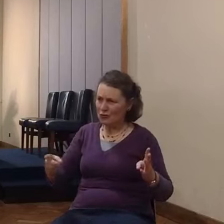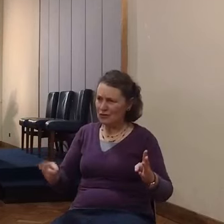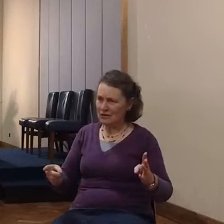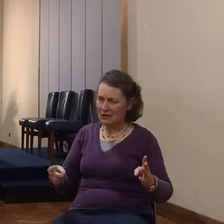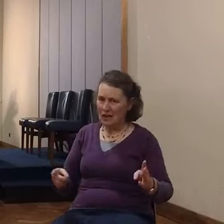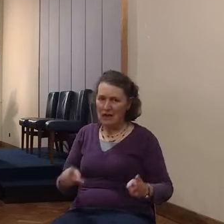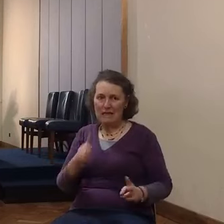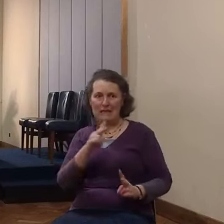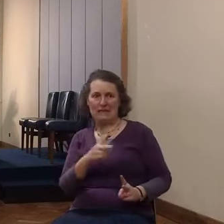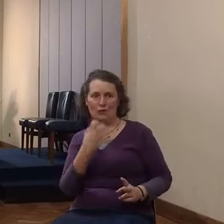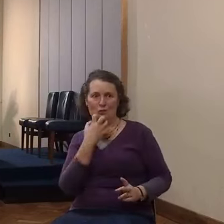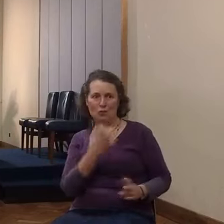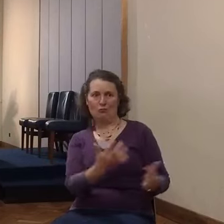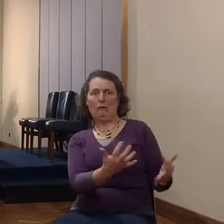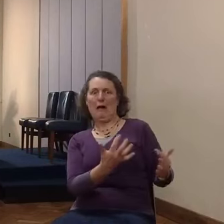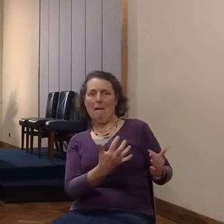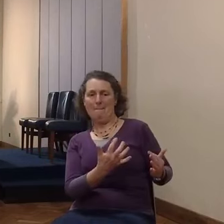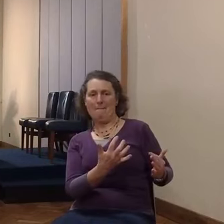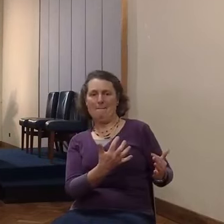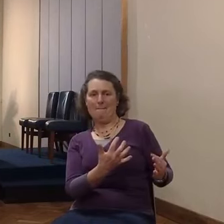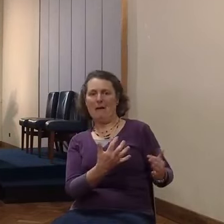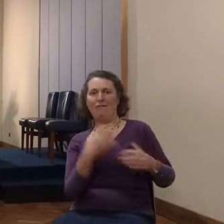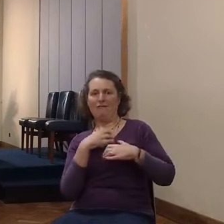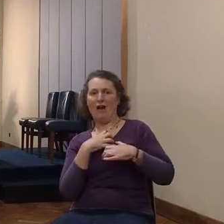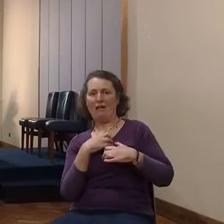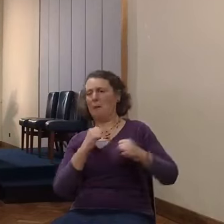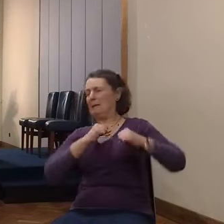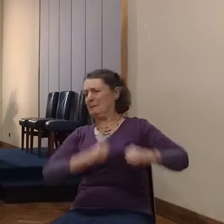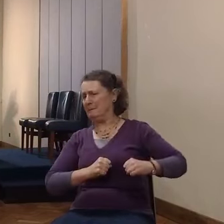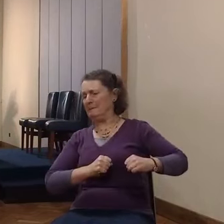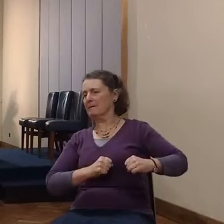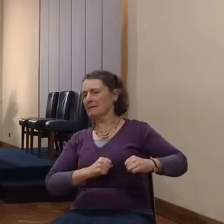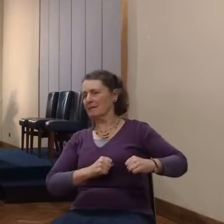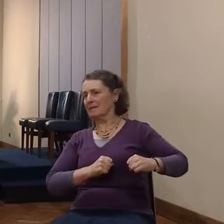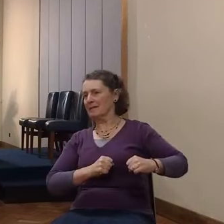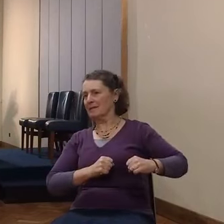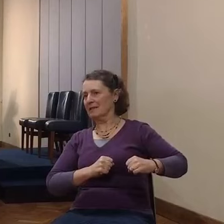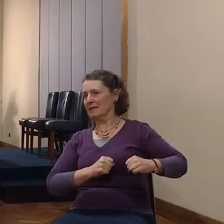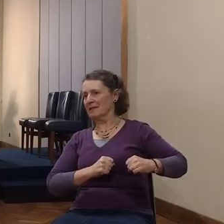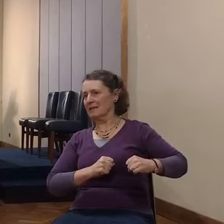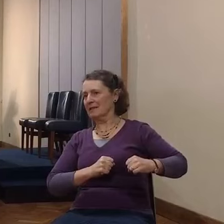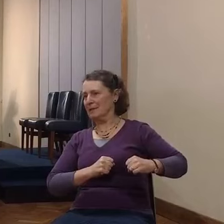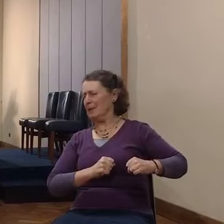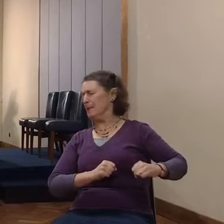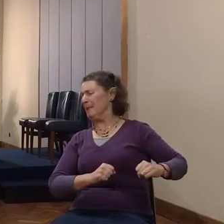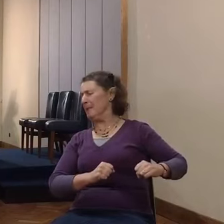in faith. but are obstinate to the end. One,